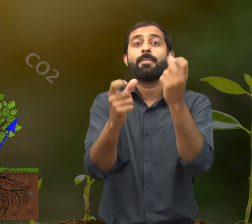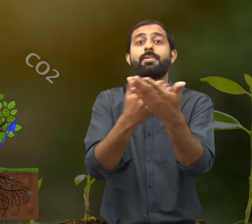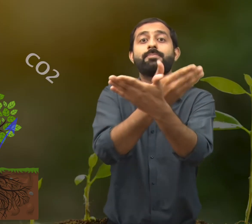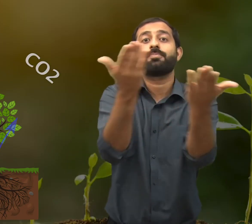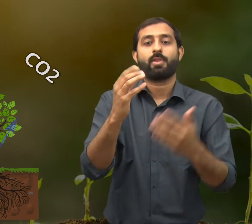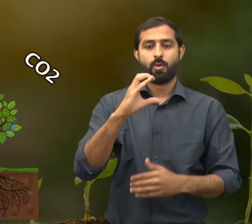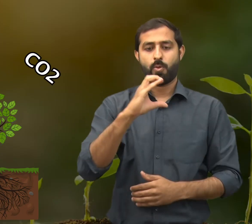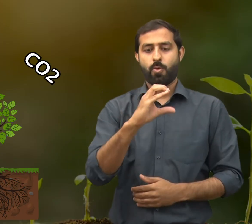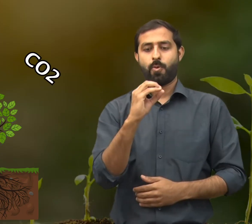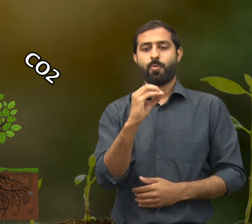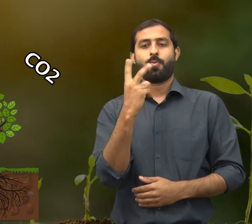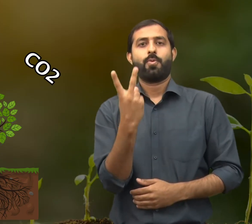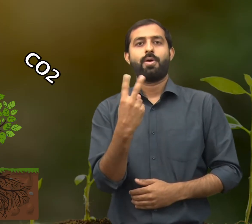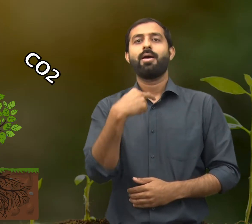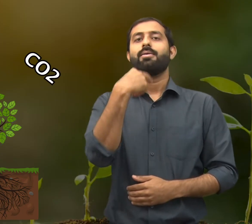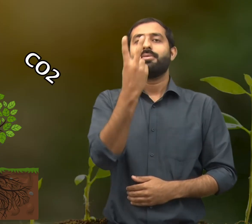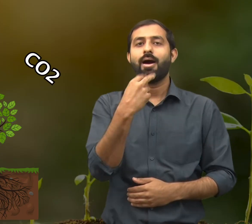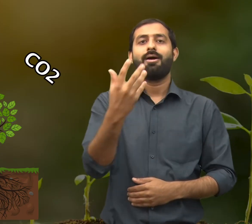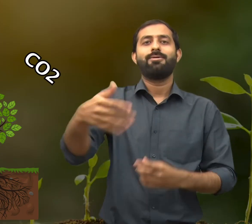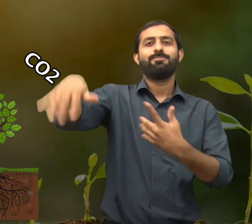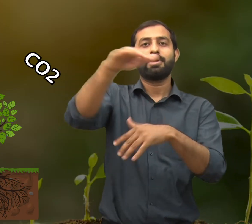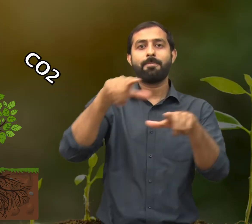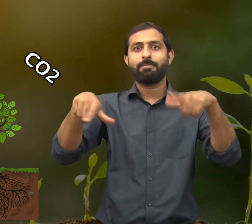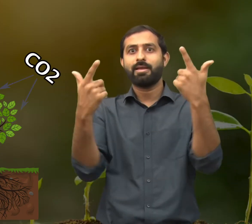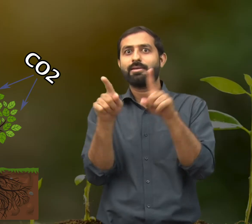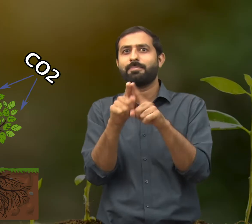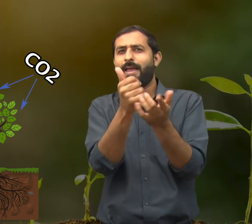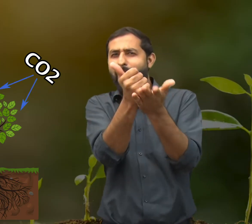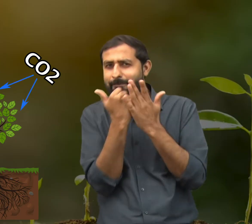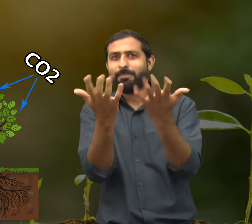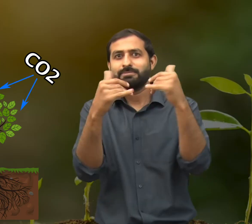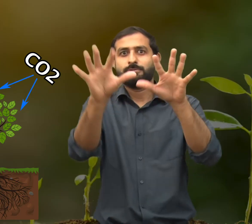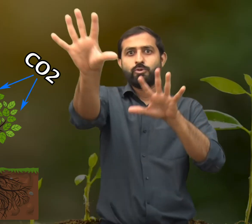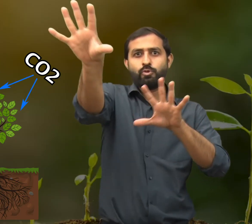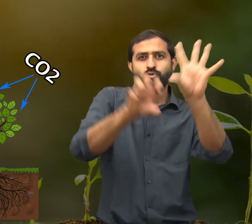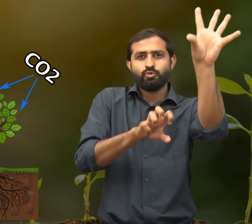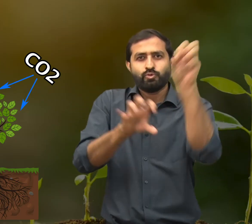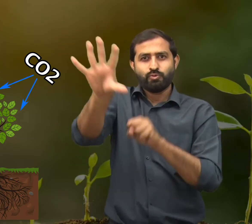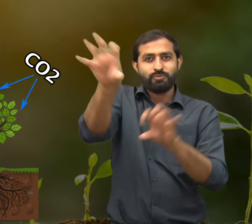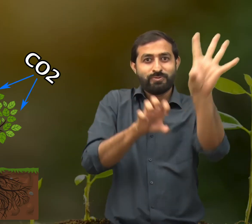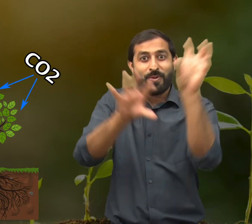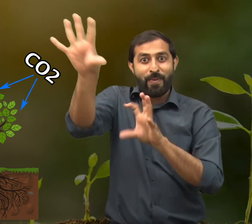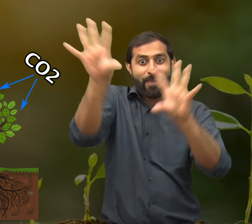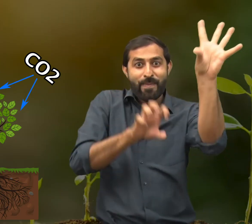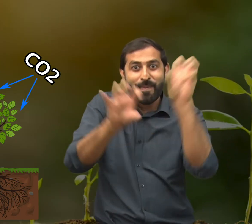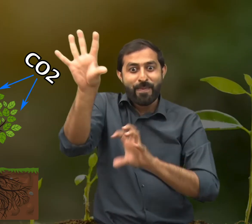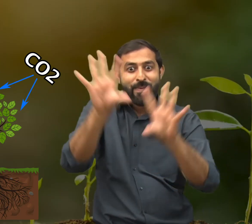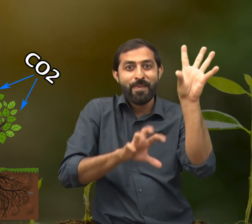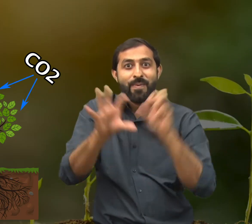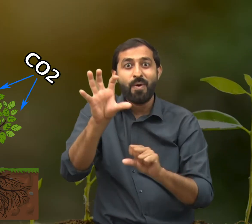stem to the leaves. In the leaves, water and mineral salts mix with carbon